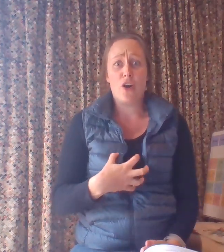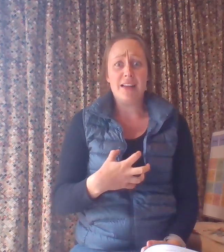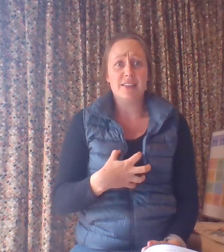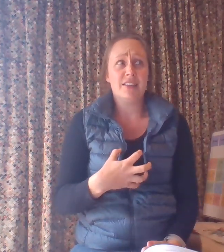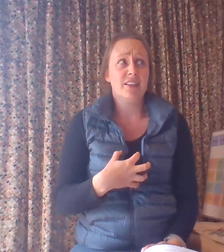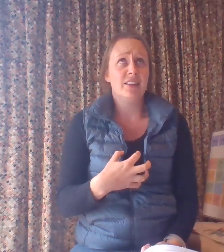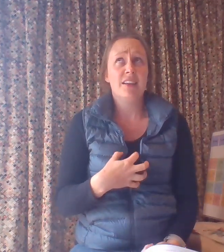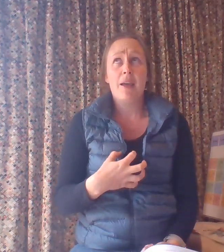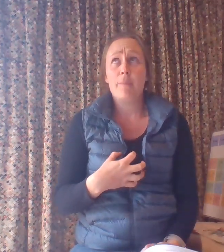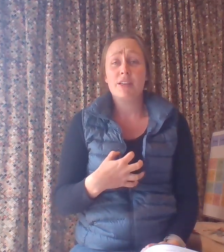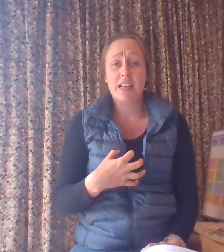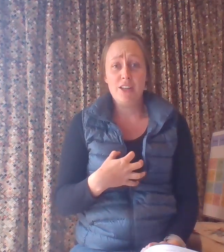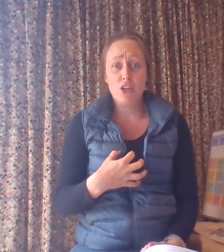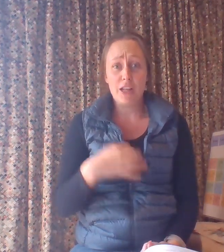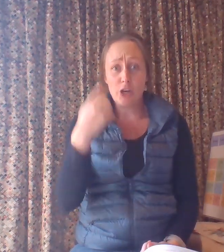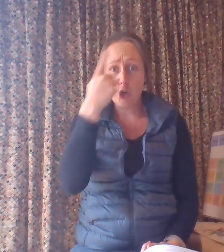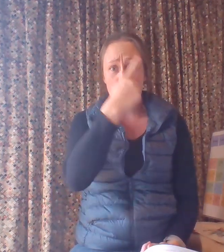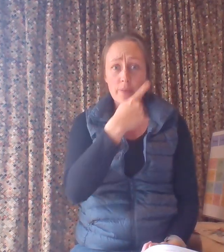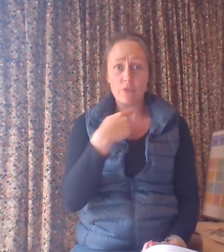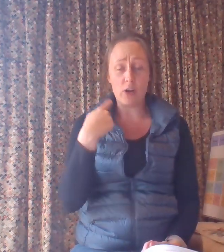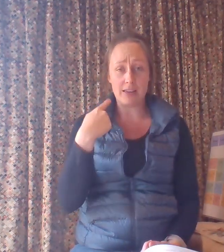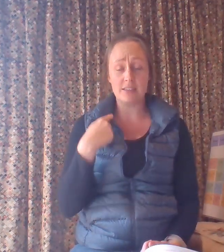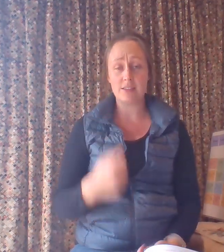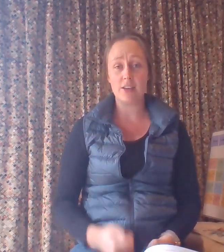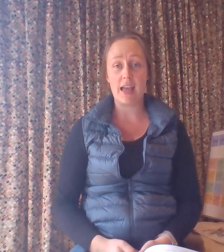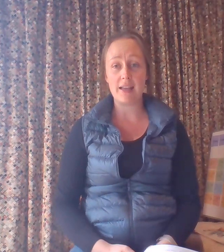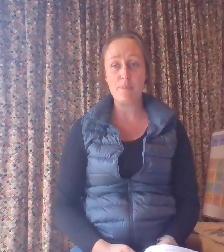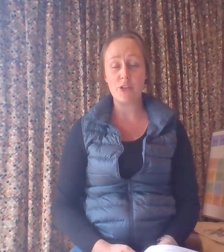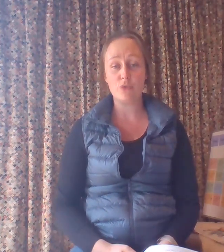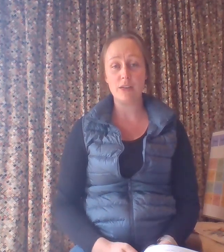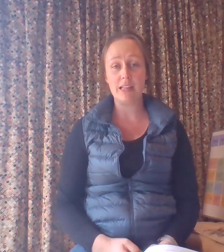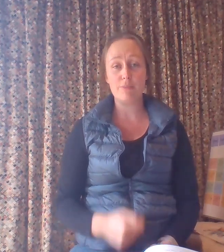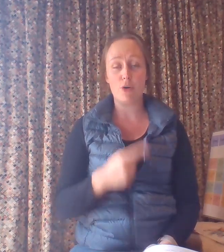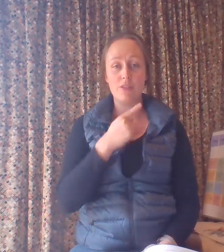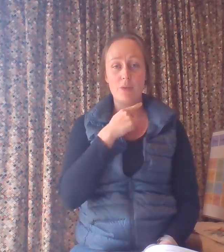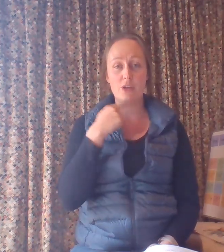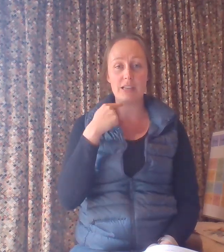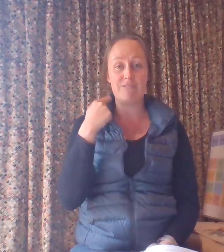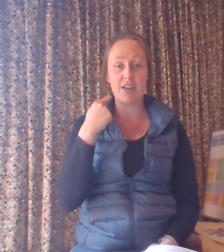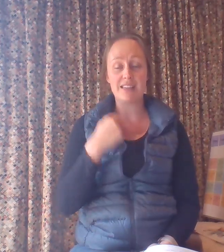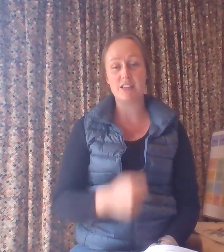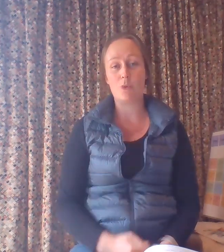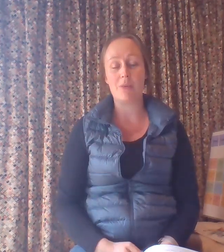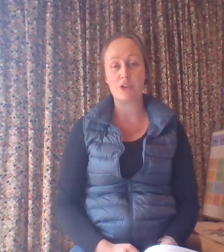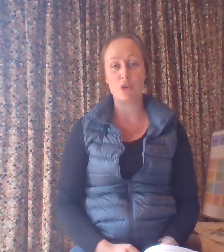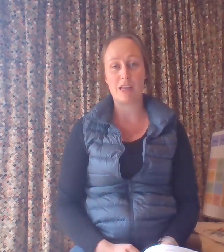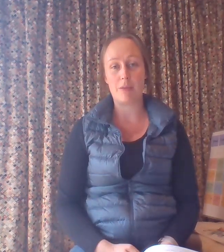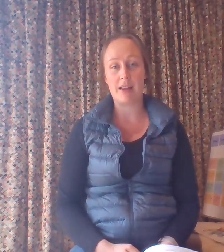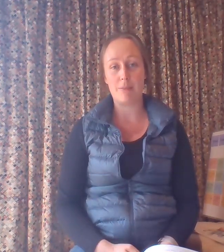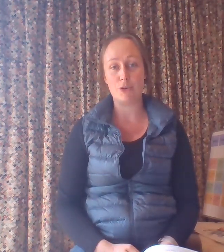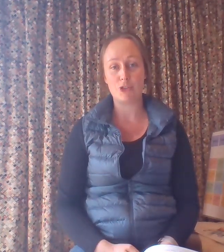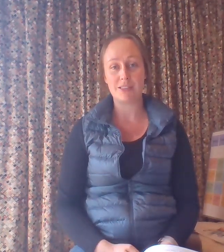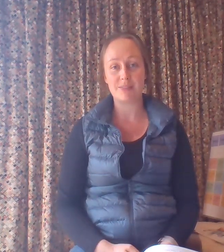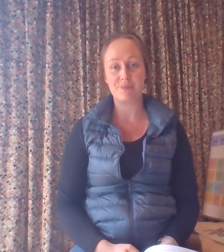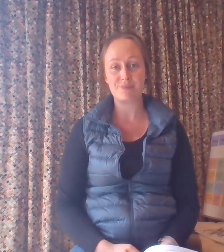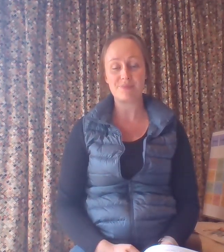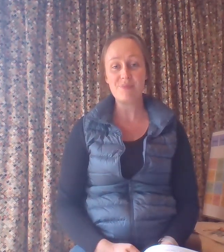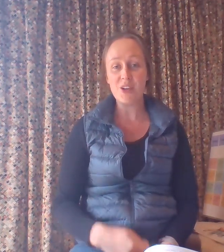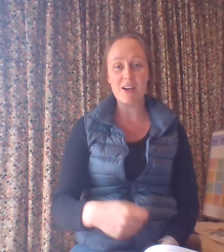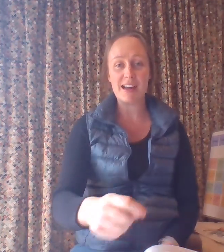frightened. Pretending like look frightened. Okay. It's really important that we use our faces when we are talking about our emotions. All right,